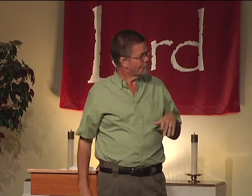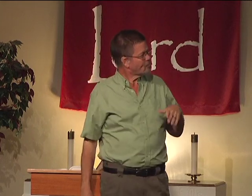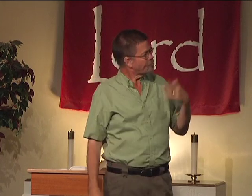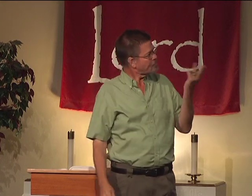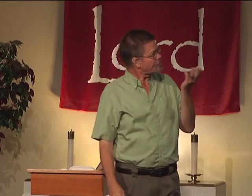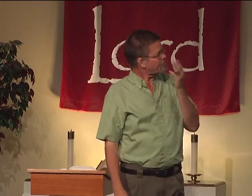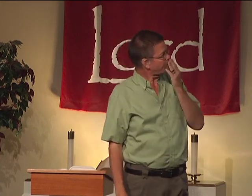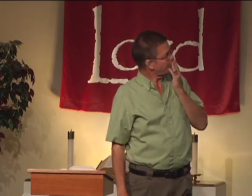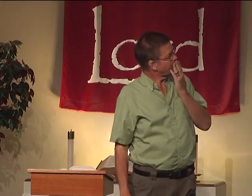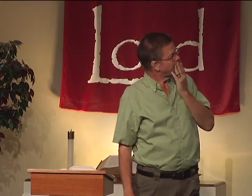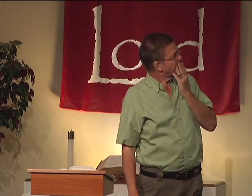God wanted.